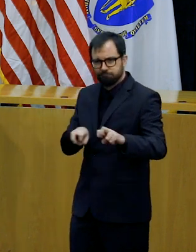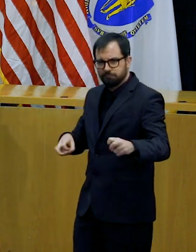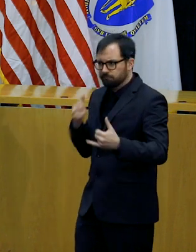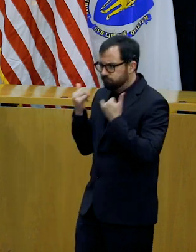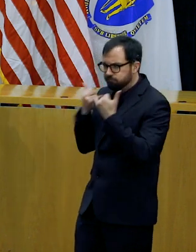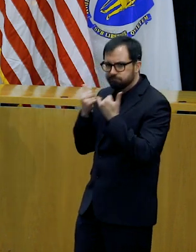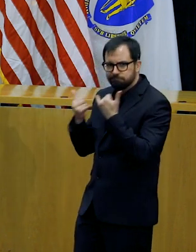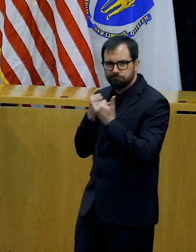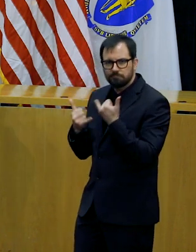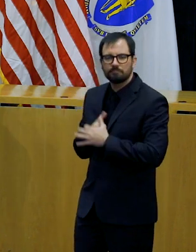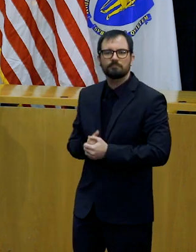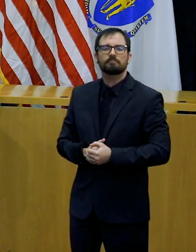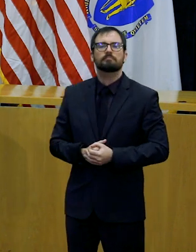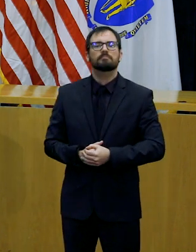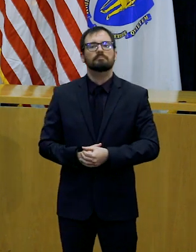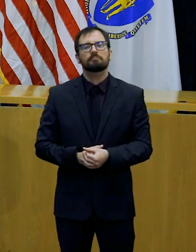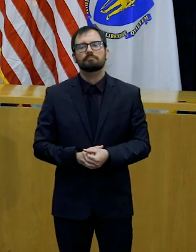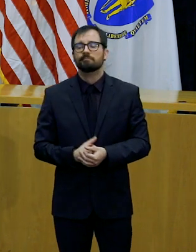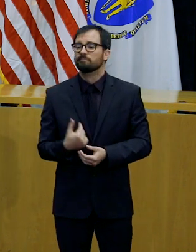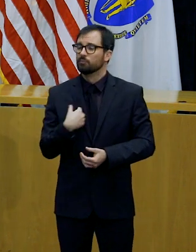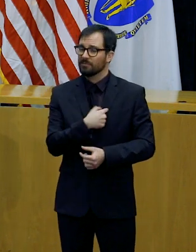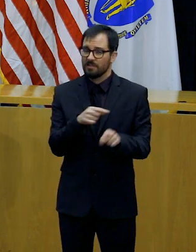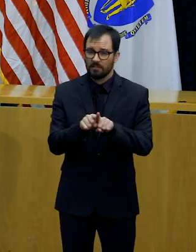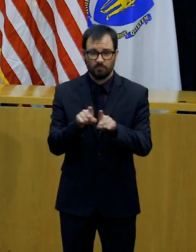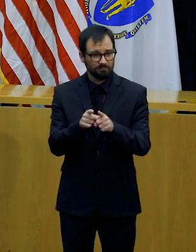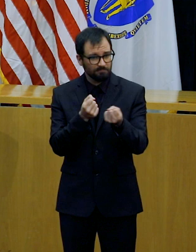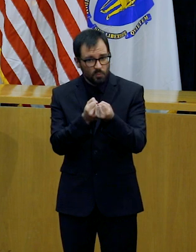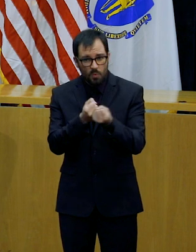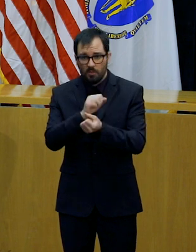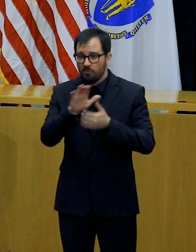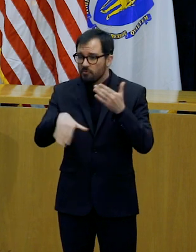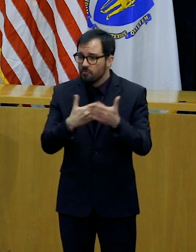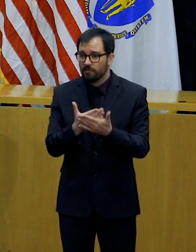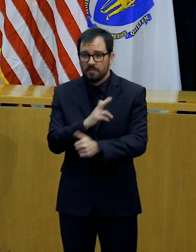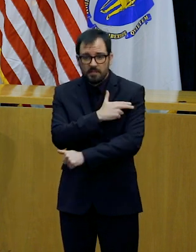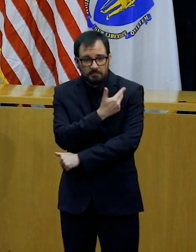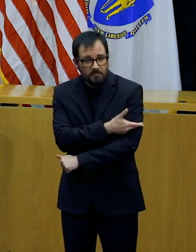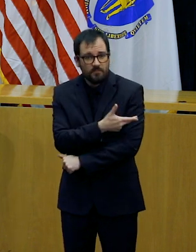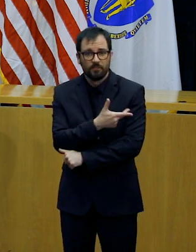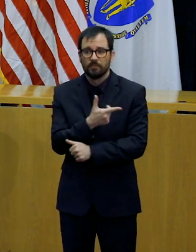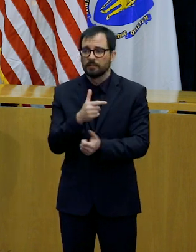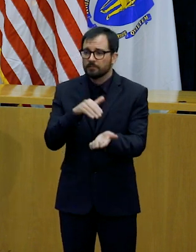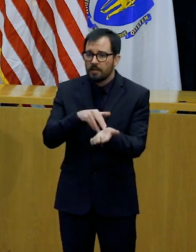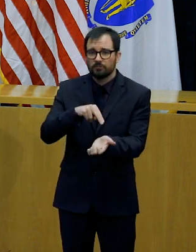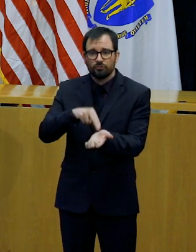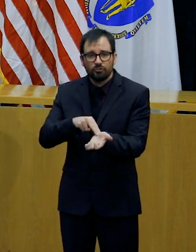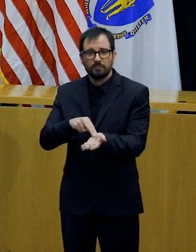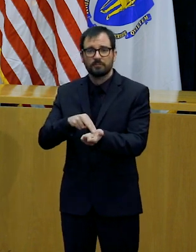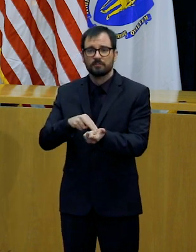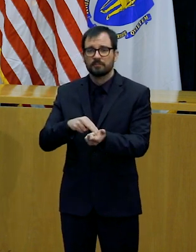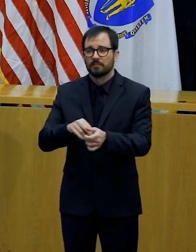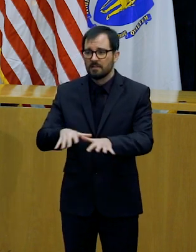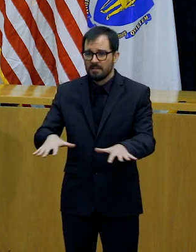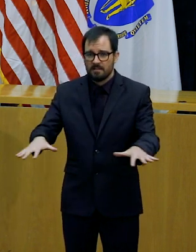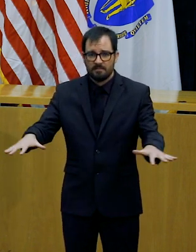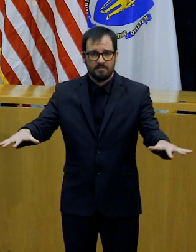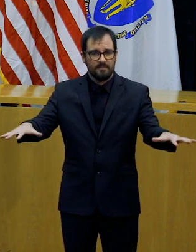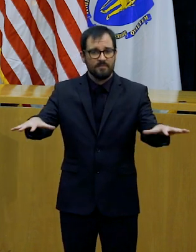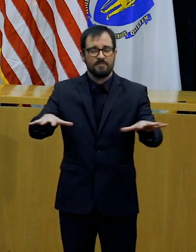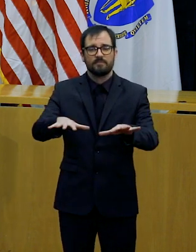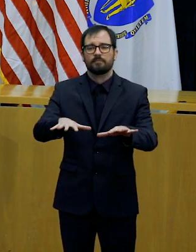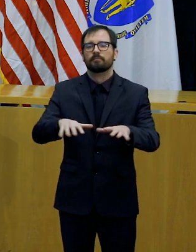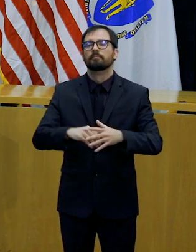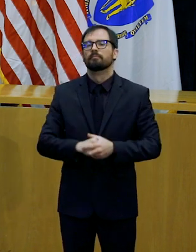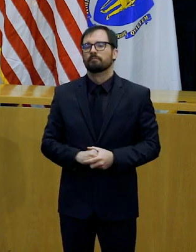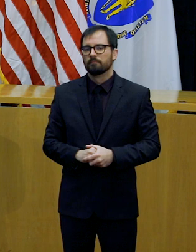and today we're pleased to introduce a new piece of legislation that cuts red tape for our cities and towns. As former local officials,